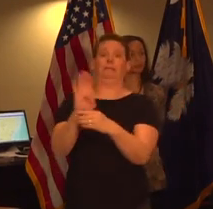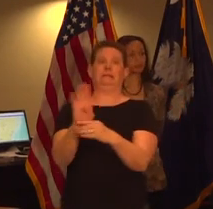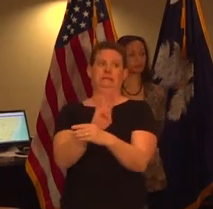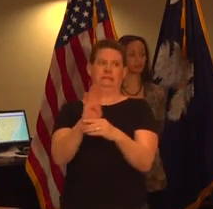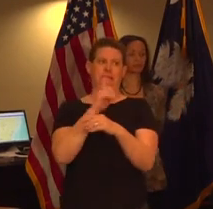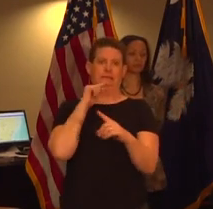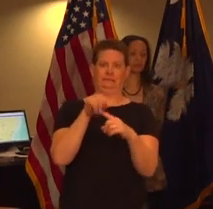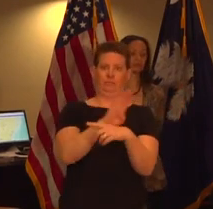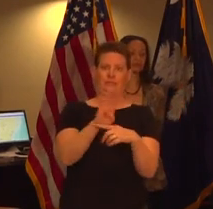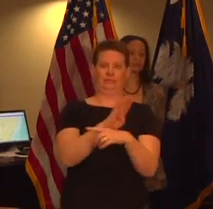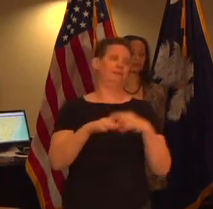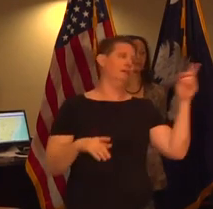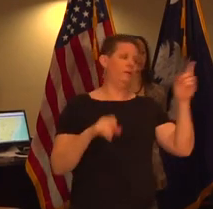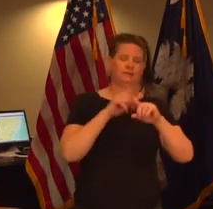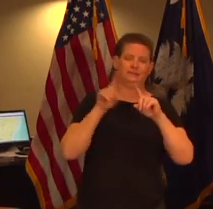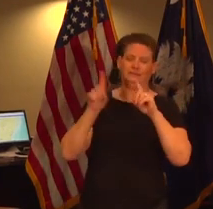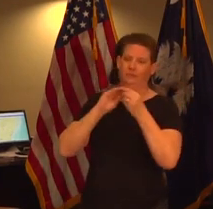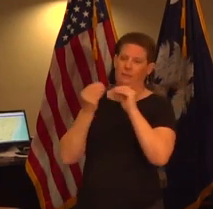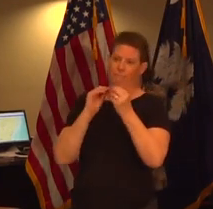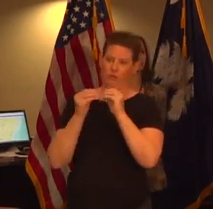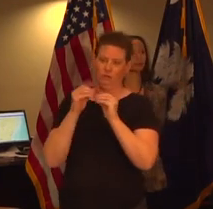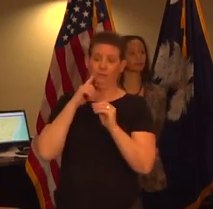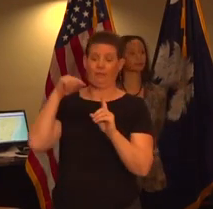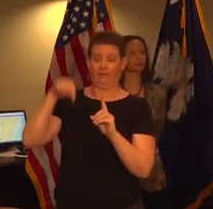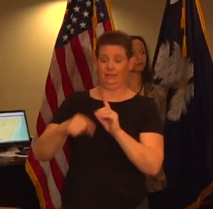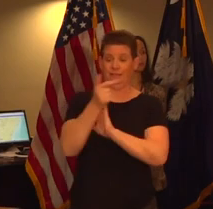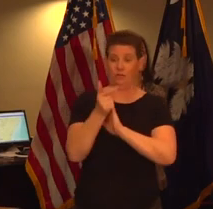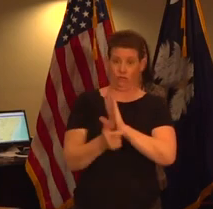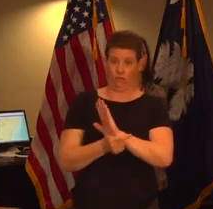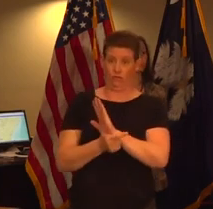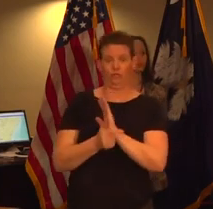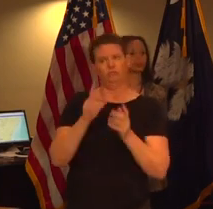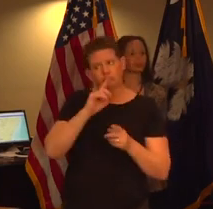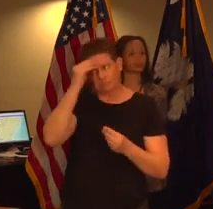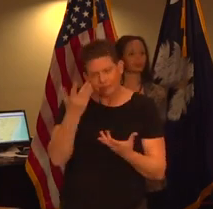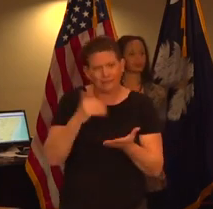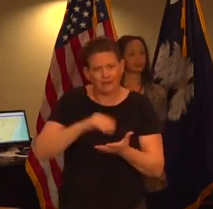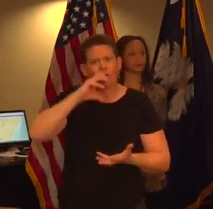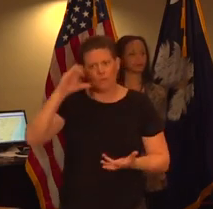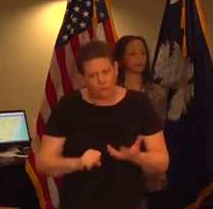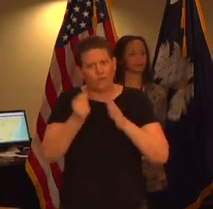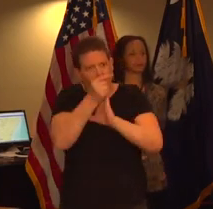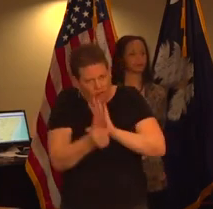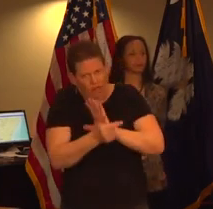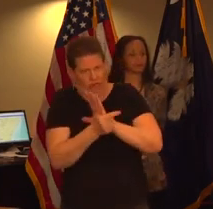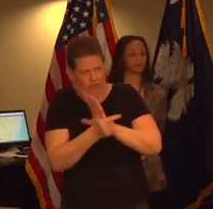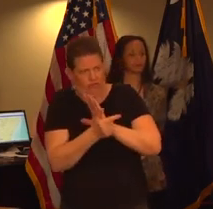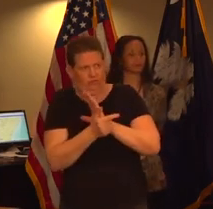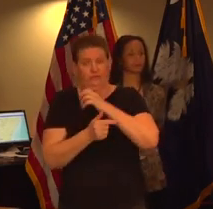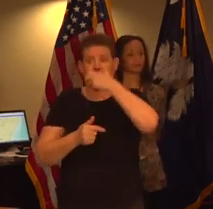numbers get there are all sorts of different numbers but this this statute which is an old statute is specifically says